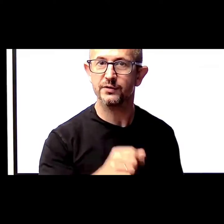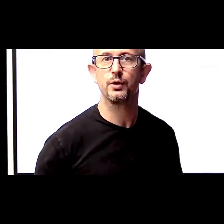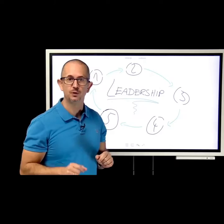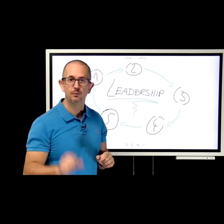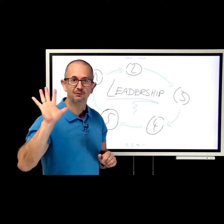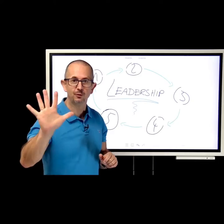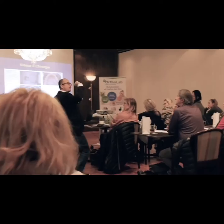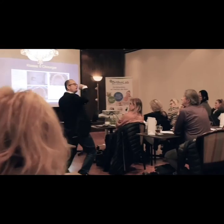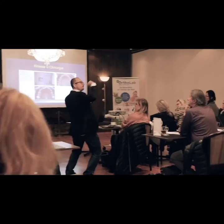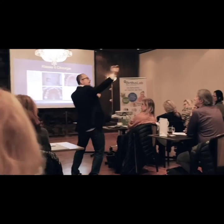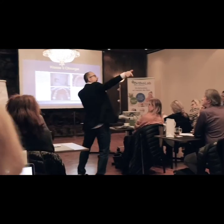Yeah.